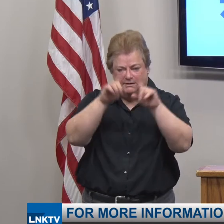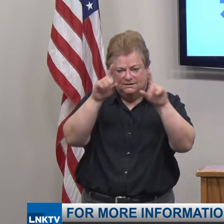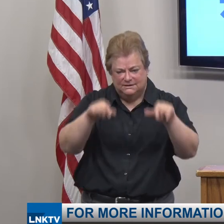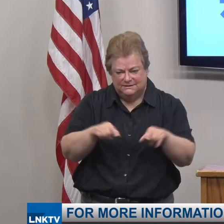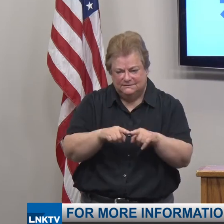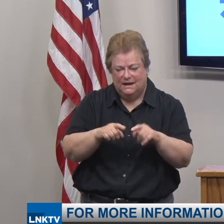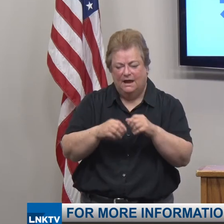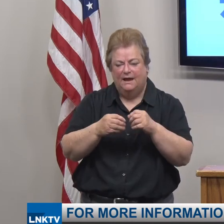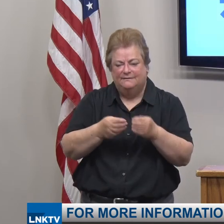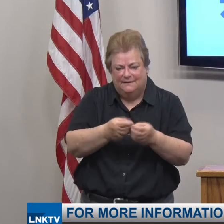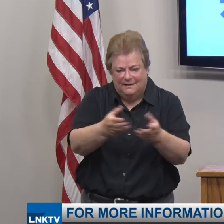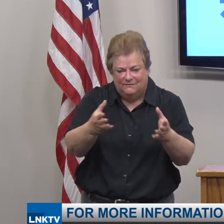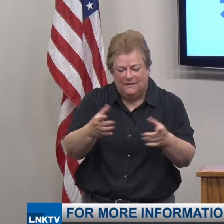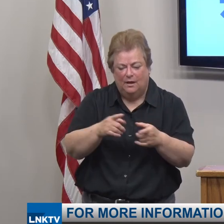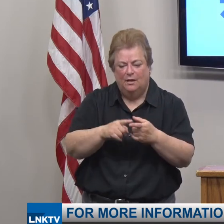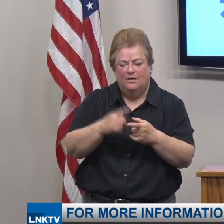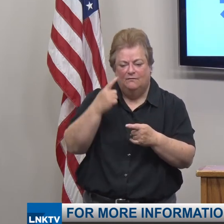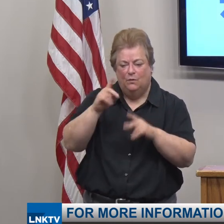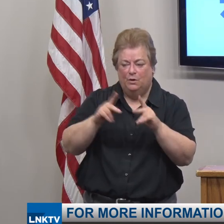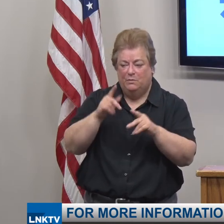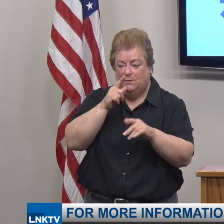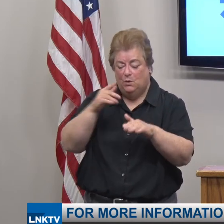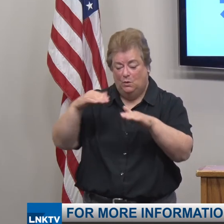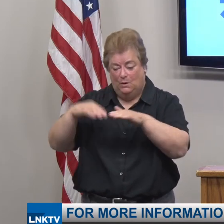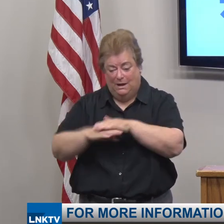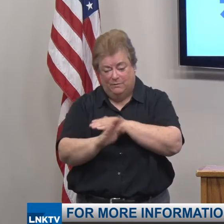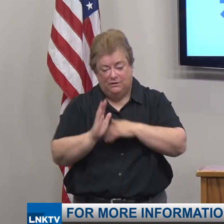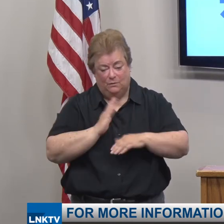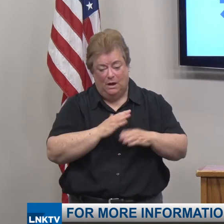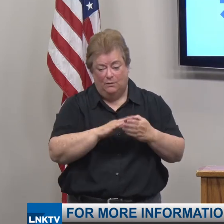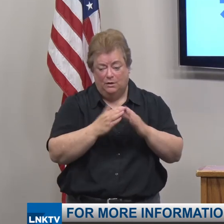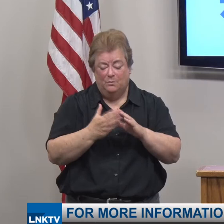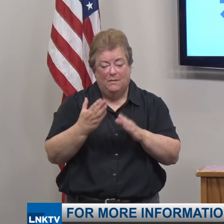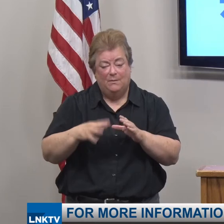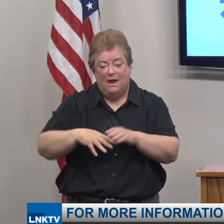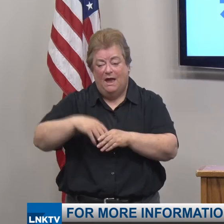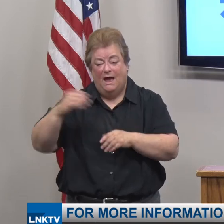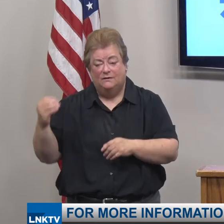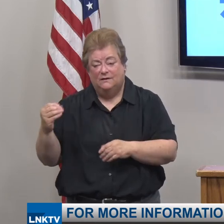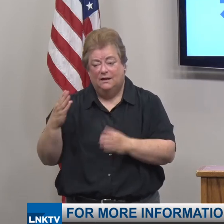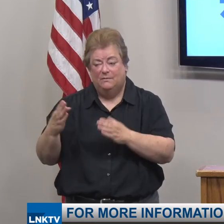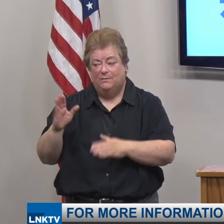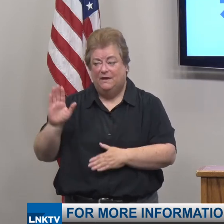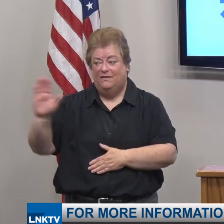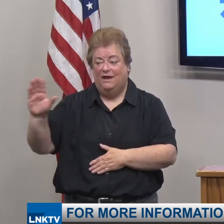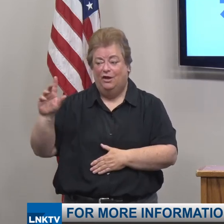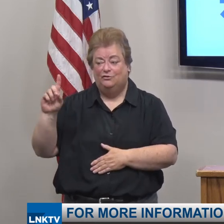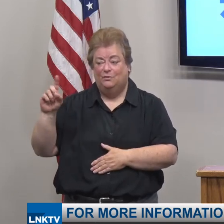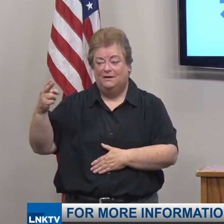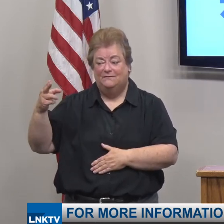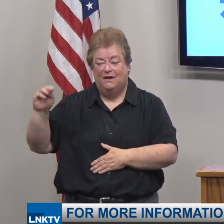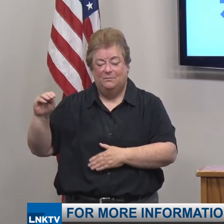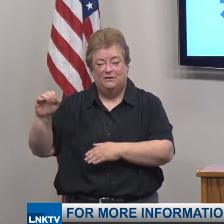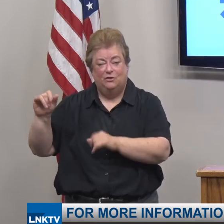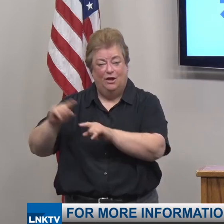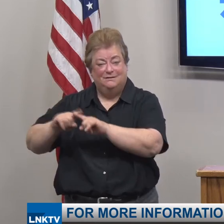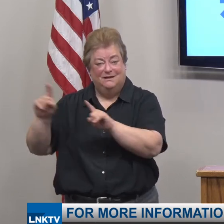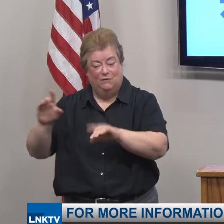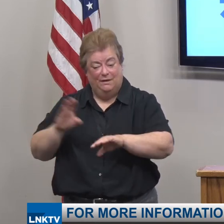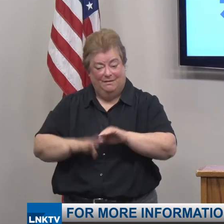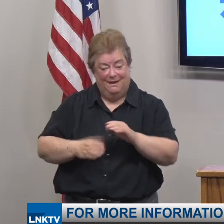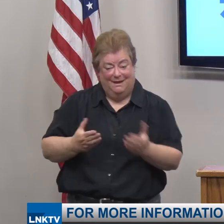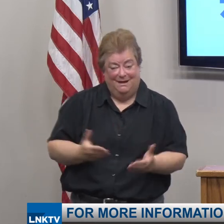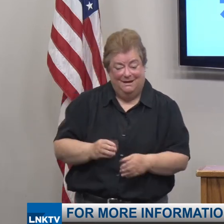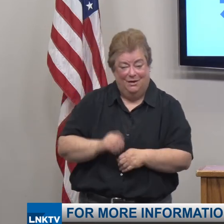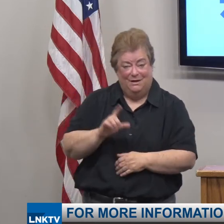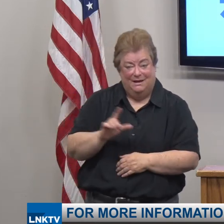with people coming into our community that may be coming from areas where their directed health measures are different, or they're